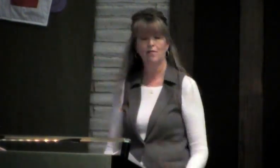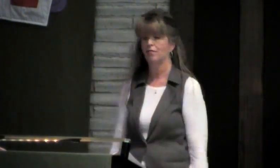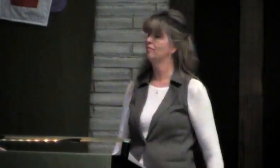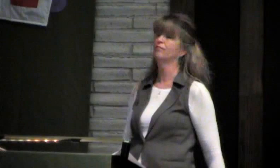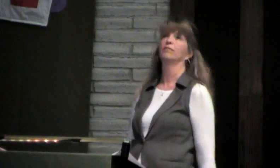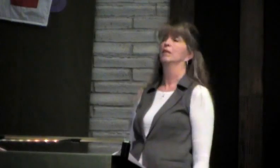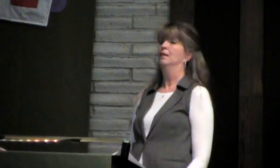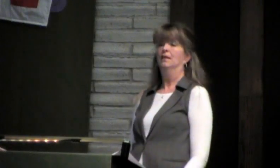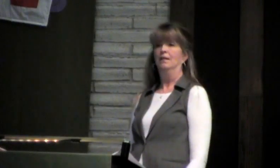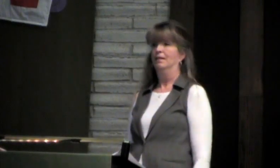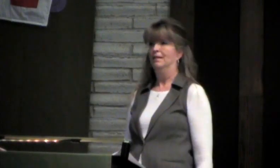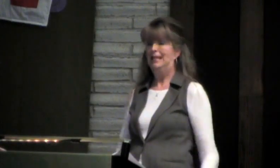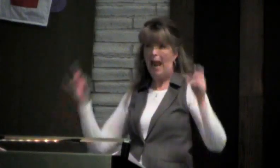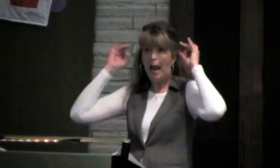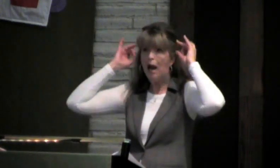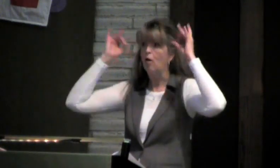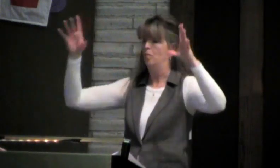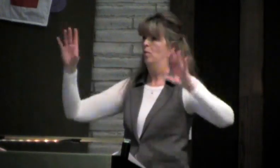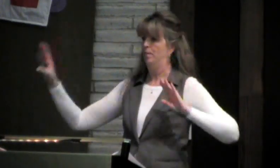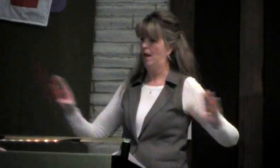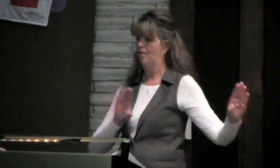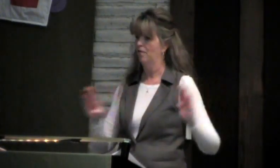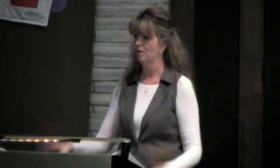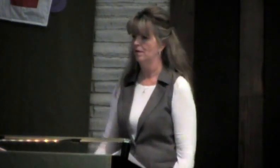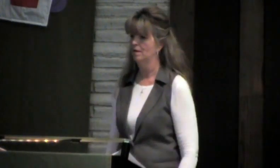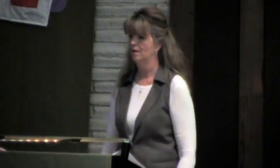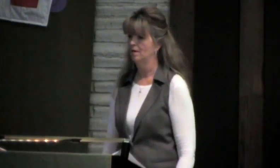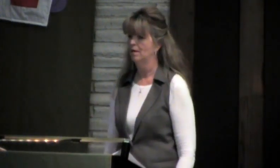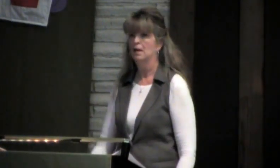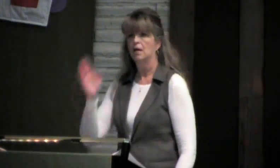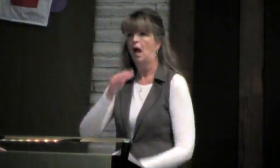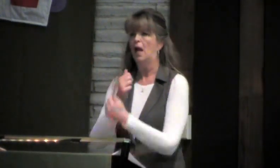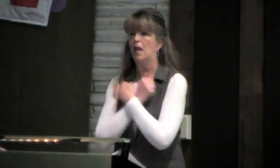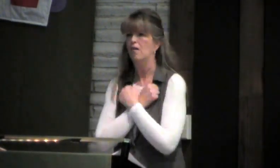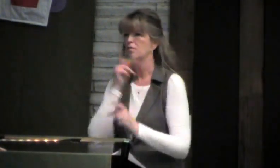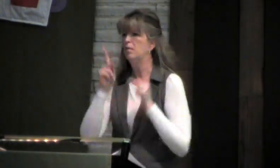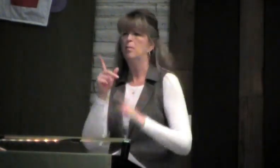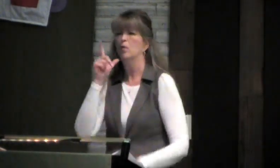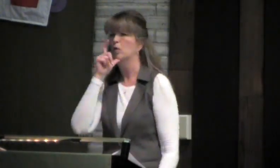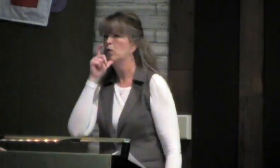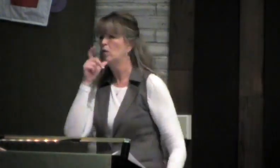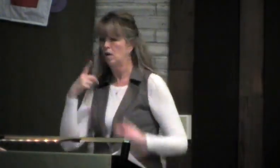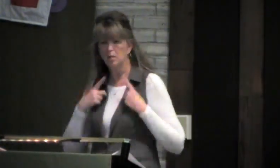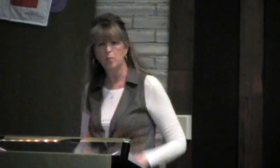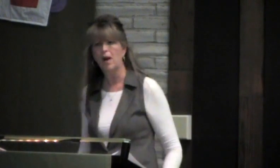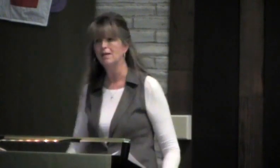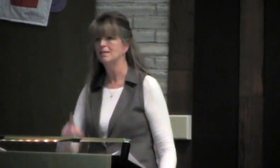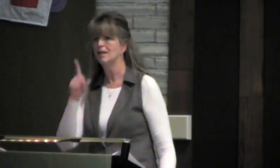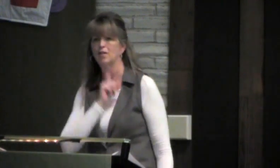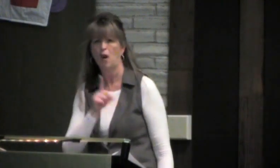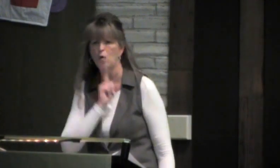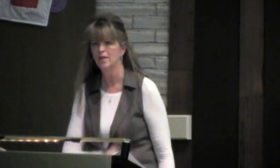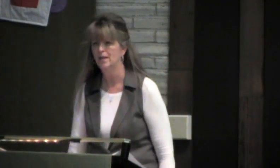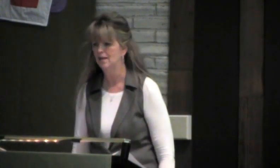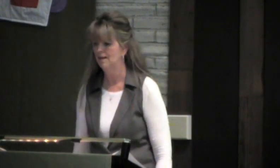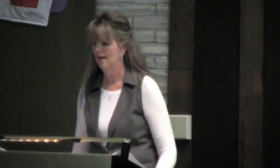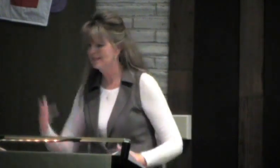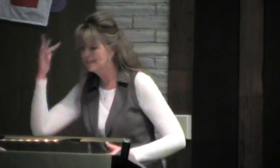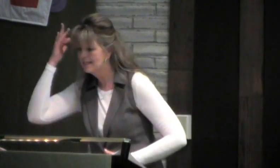loves people who have horrible, terrible behavior. God loves people who are depressed, who are